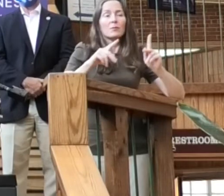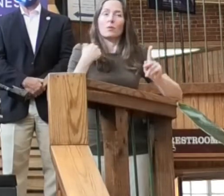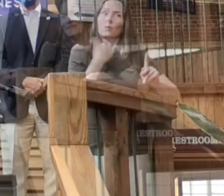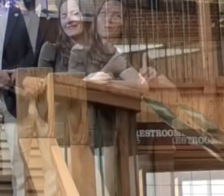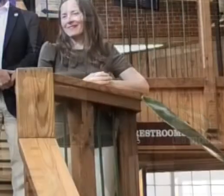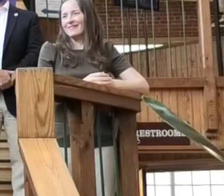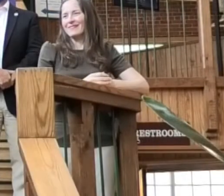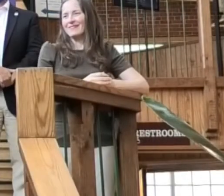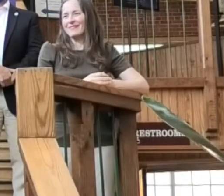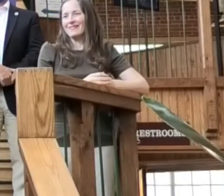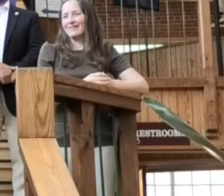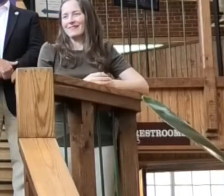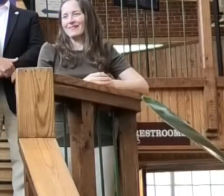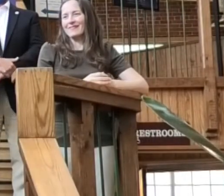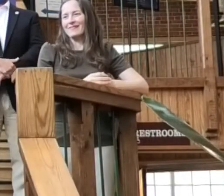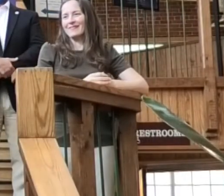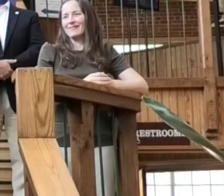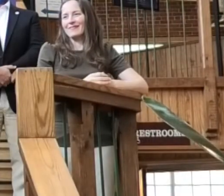business.